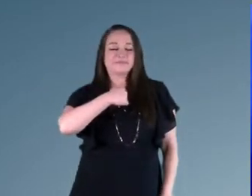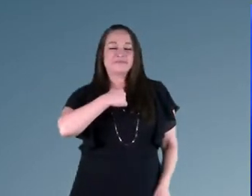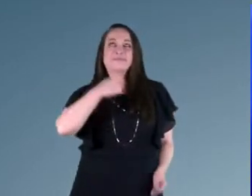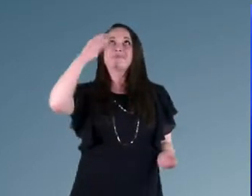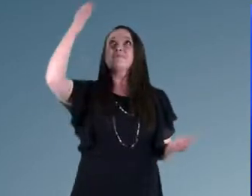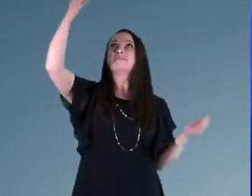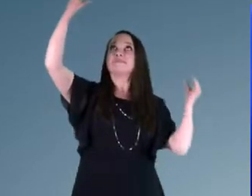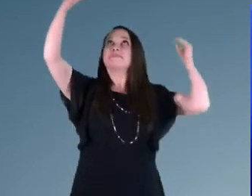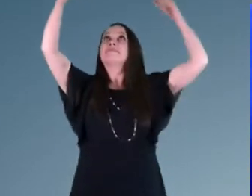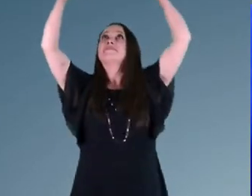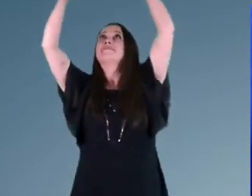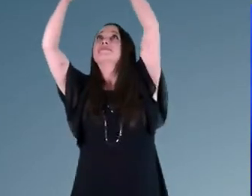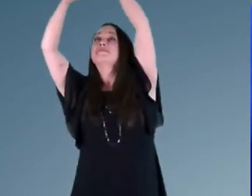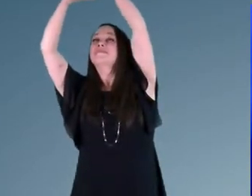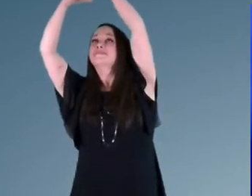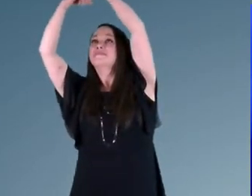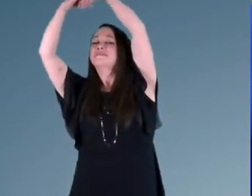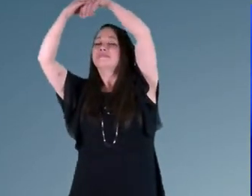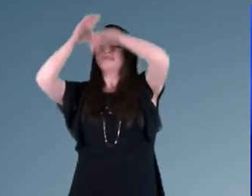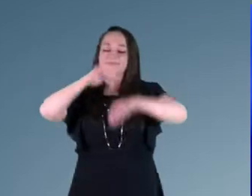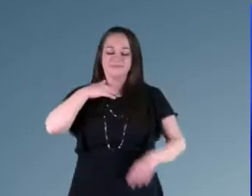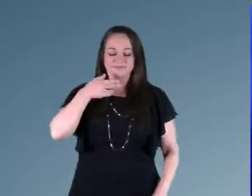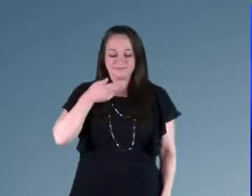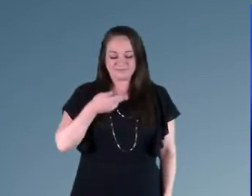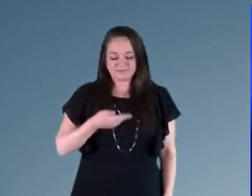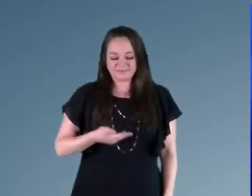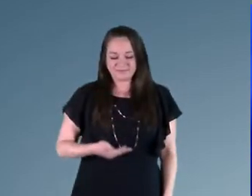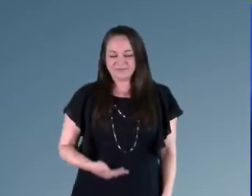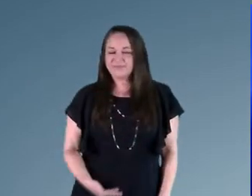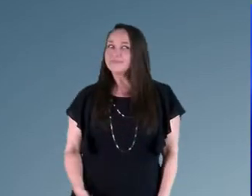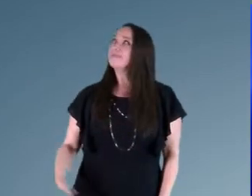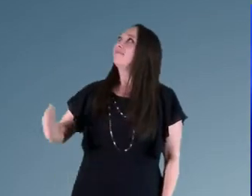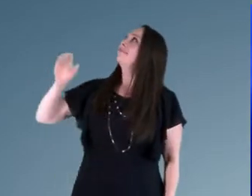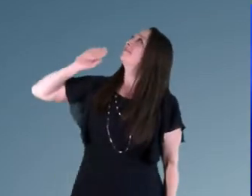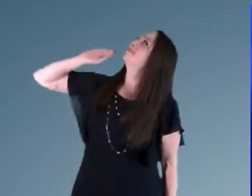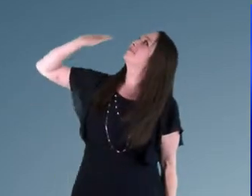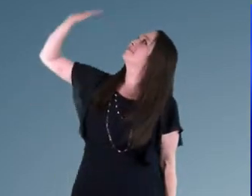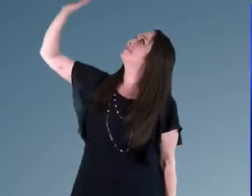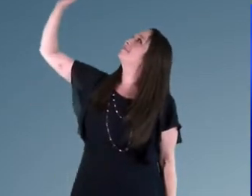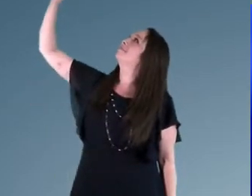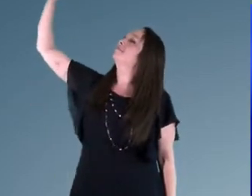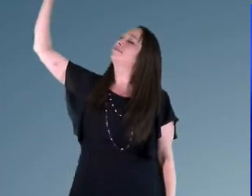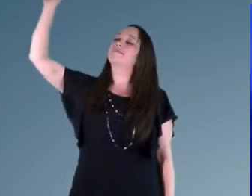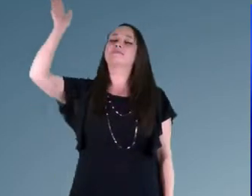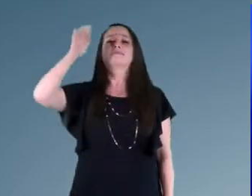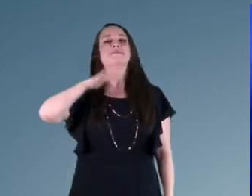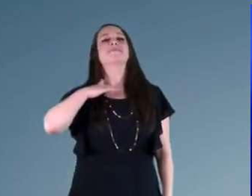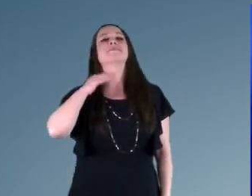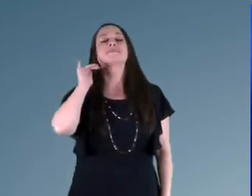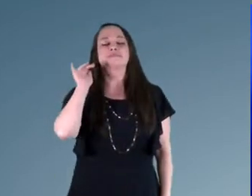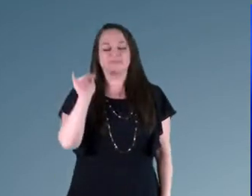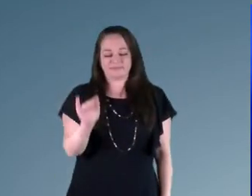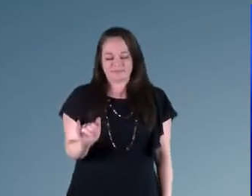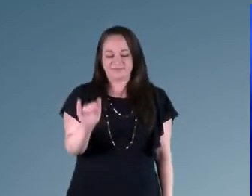me, I'm a child of God, yes I